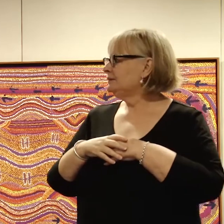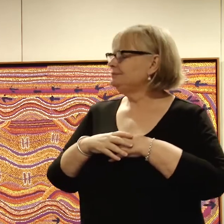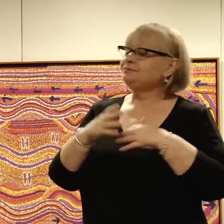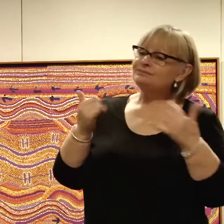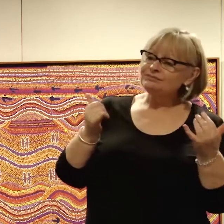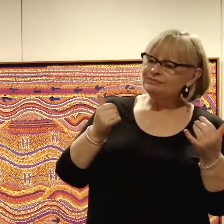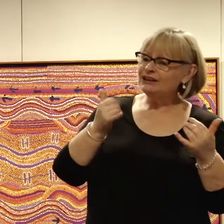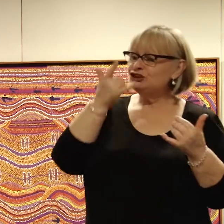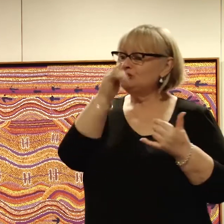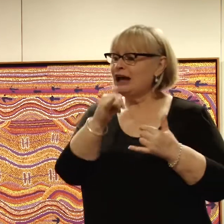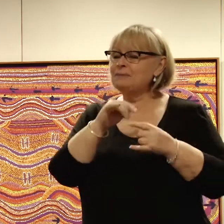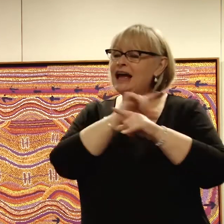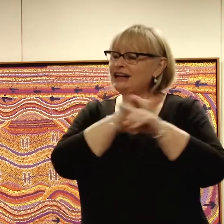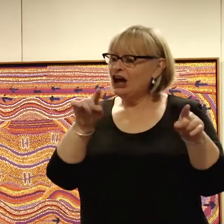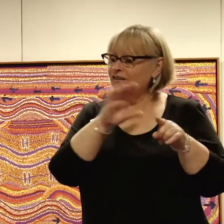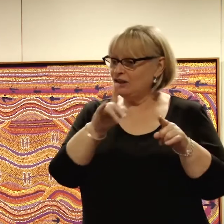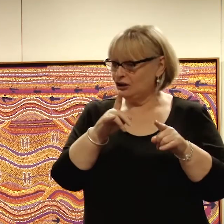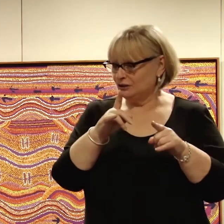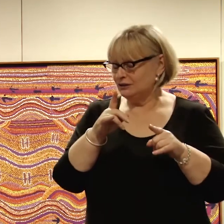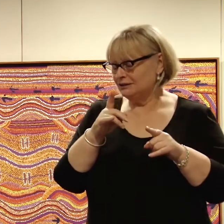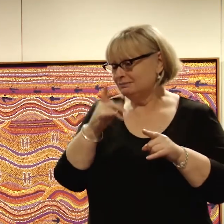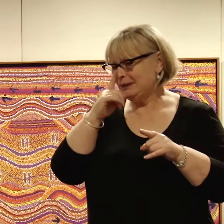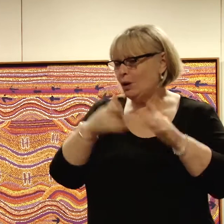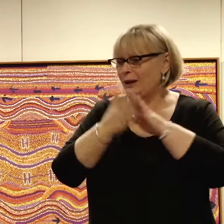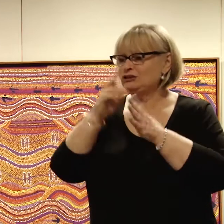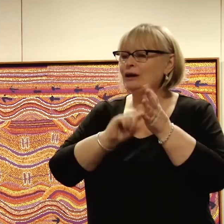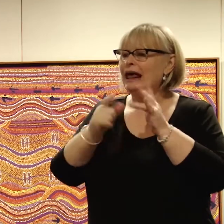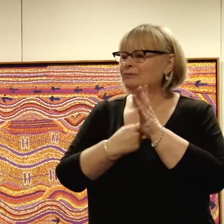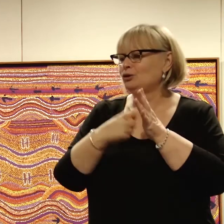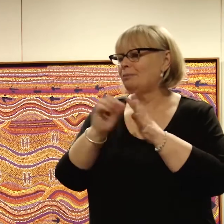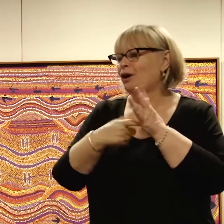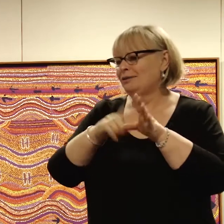Perhaps it's a shame none of these people attended a place like Labrador Primary School.